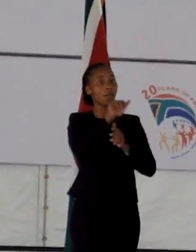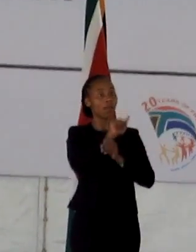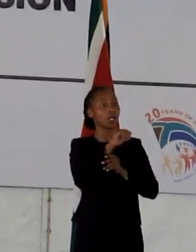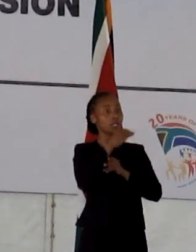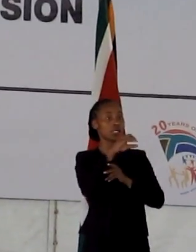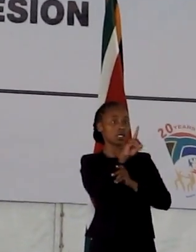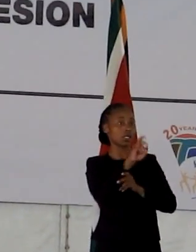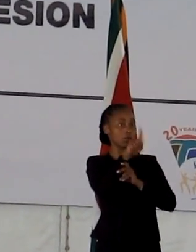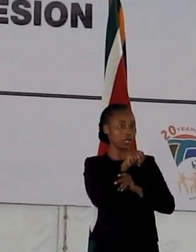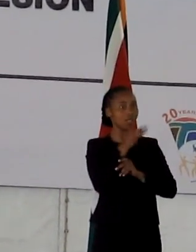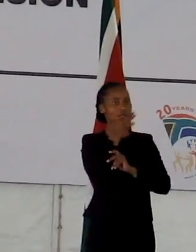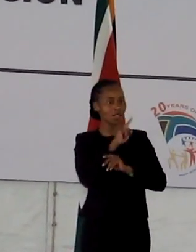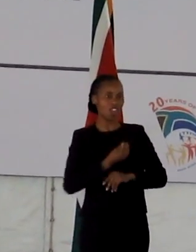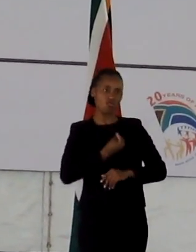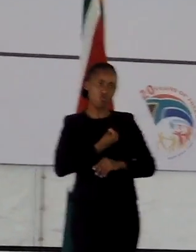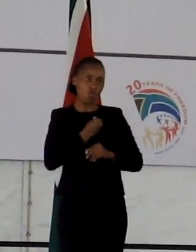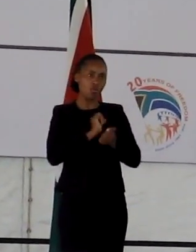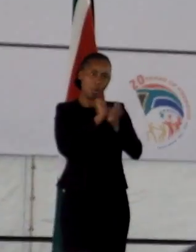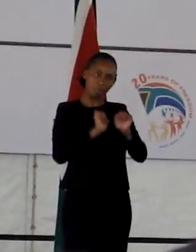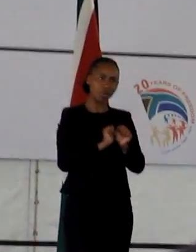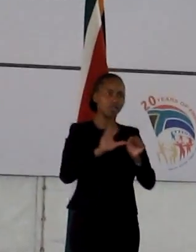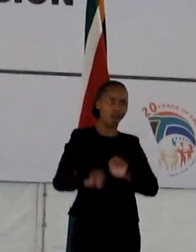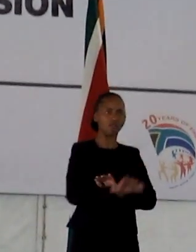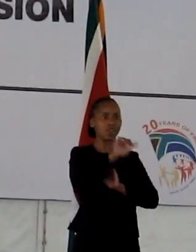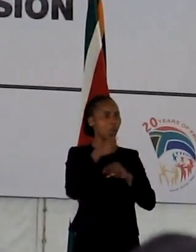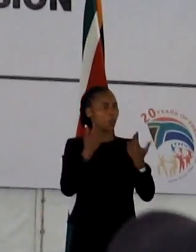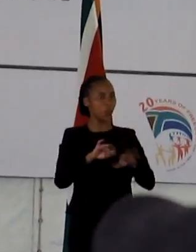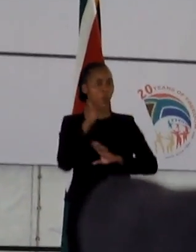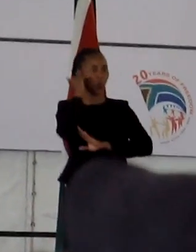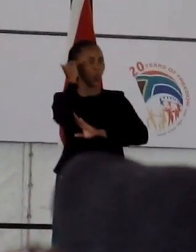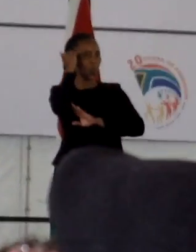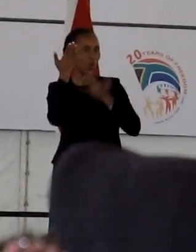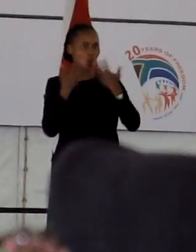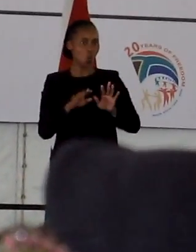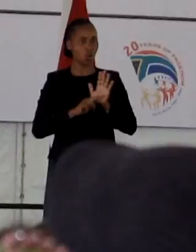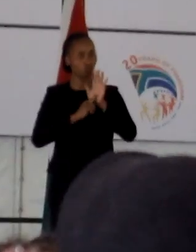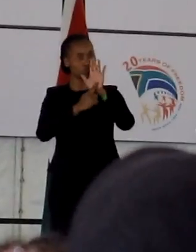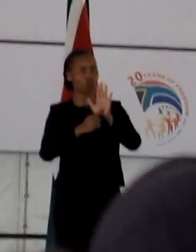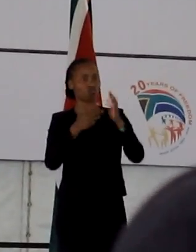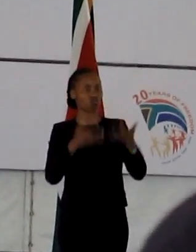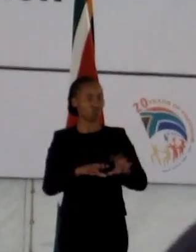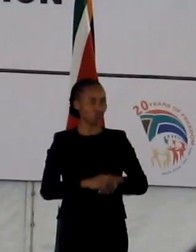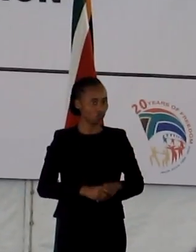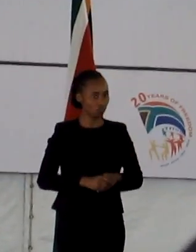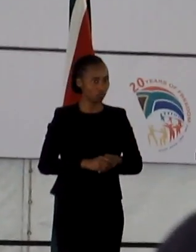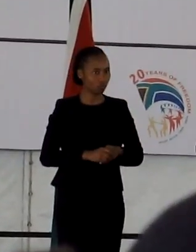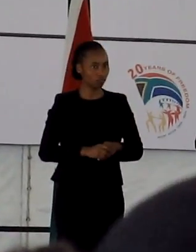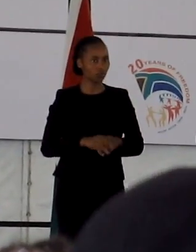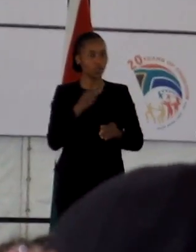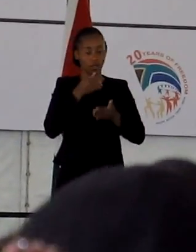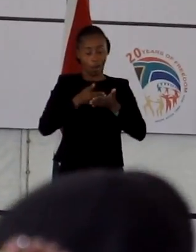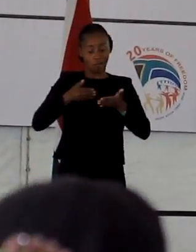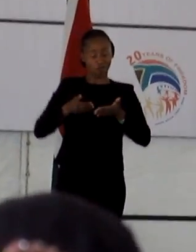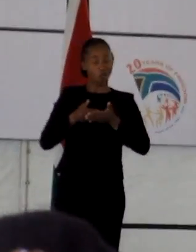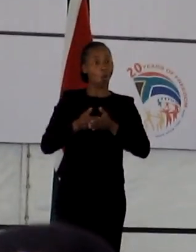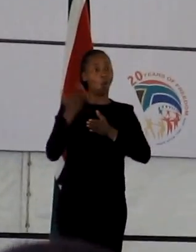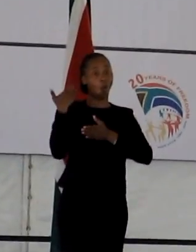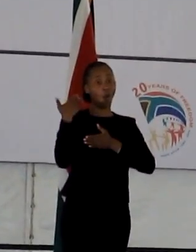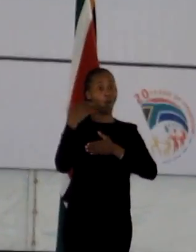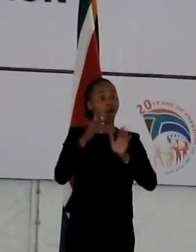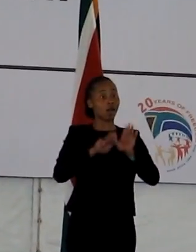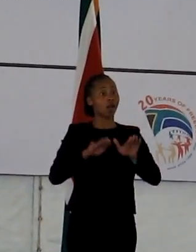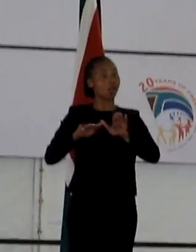democracy, South Africa has shown remarkable maturity in taking the day celebrated prior to 1994 by the